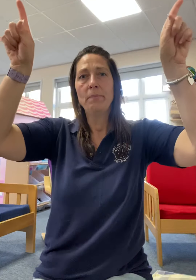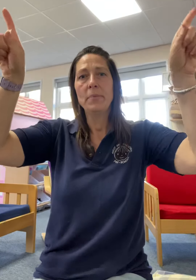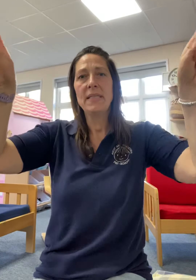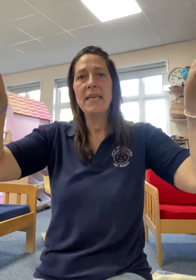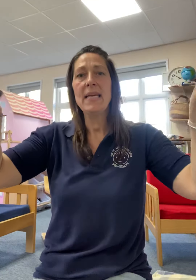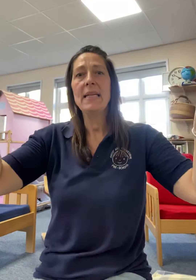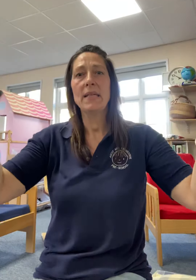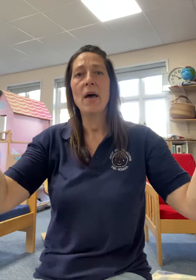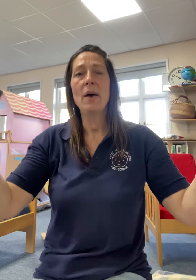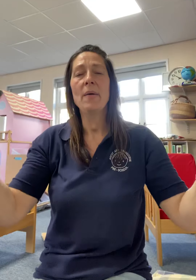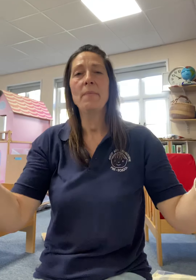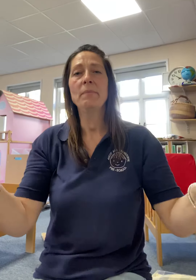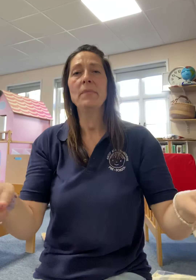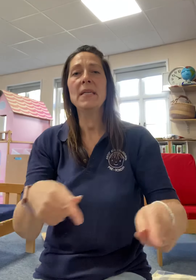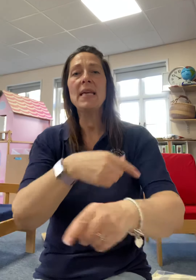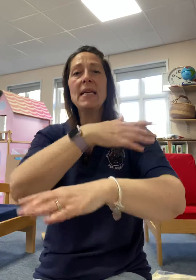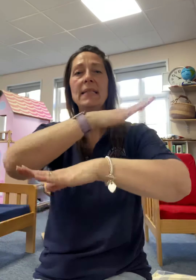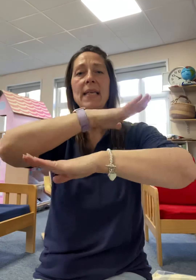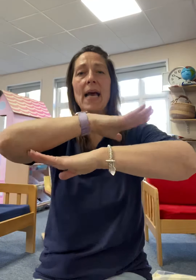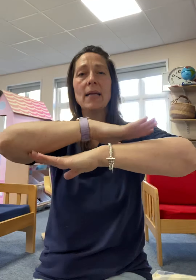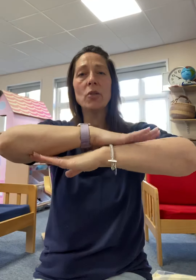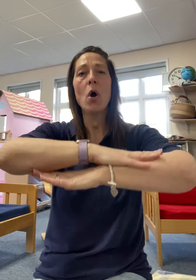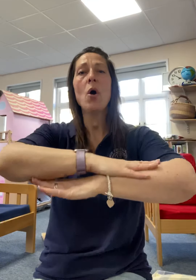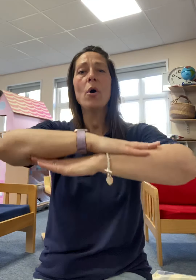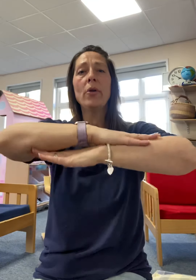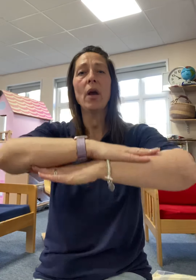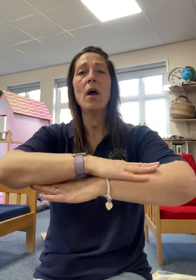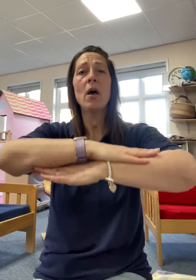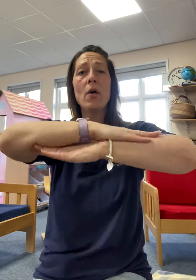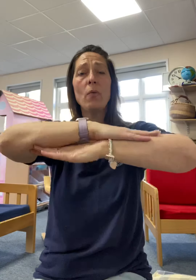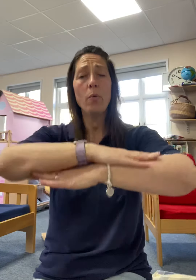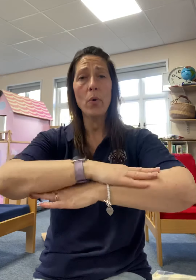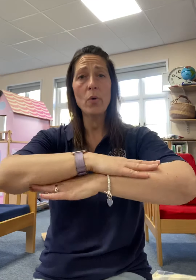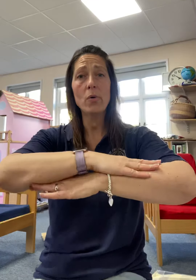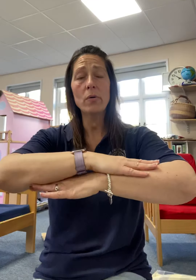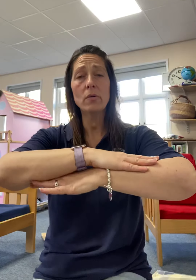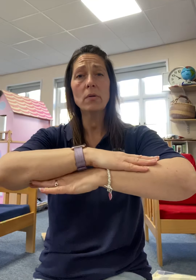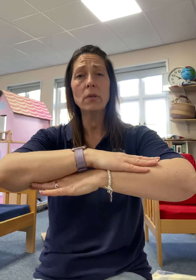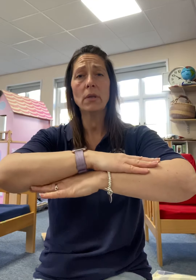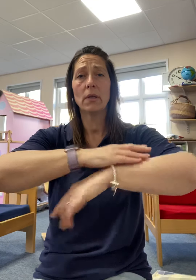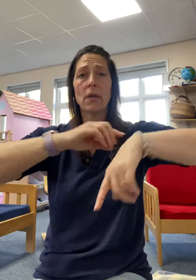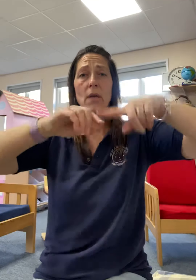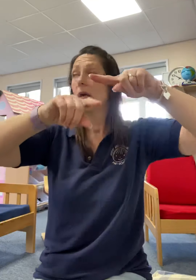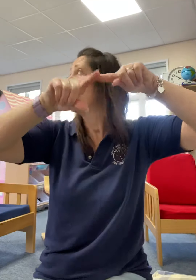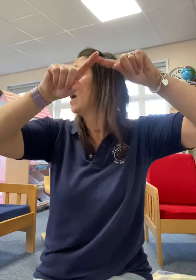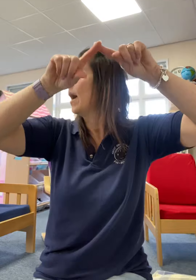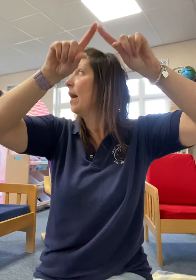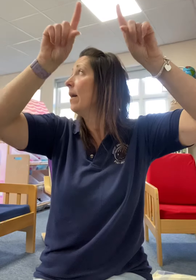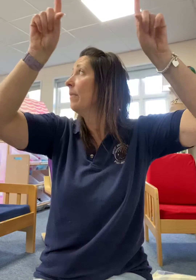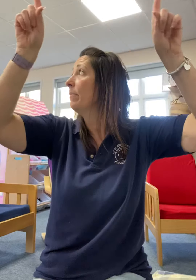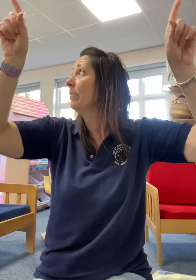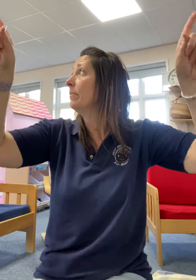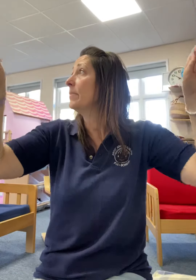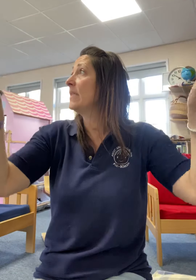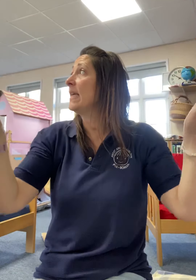Humpty Dumpty sat on a wall. Humpty